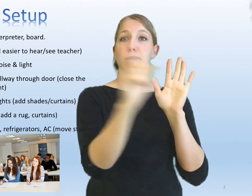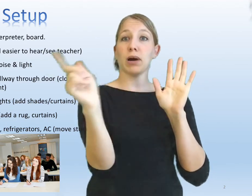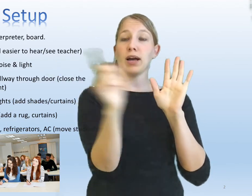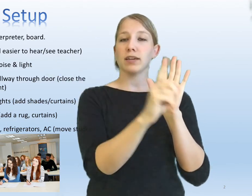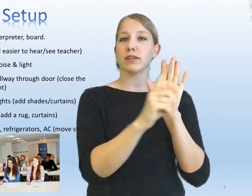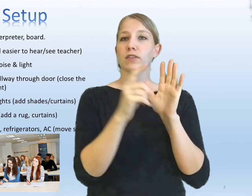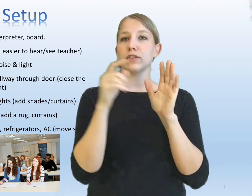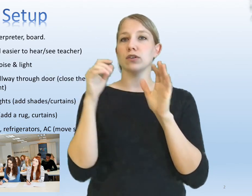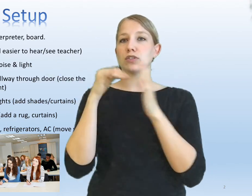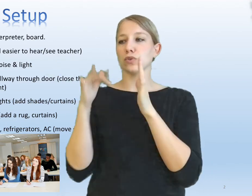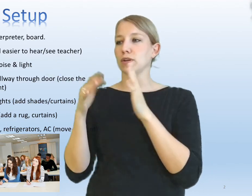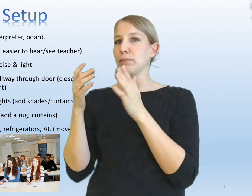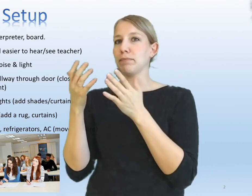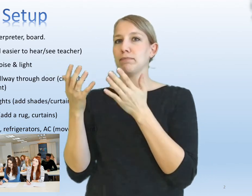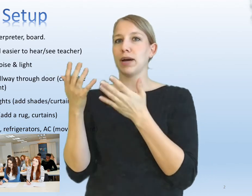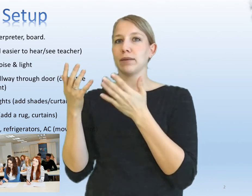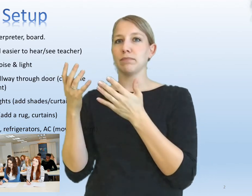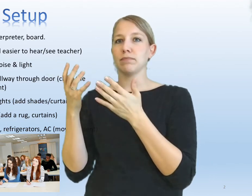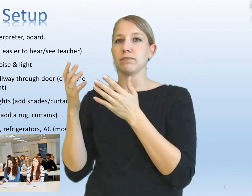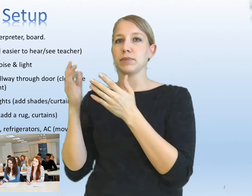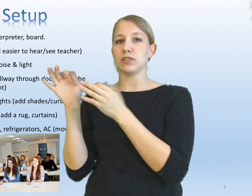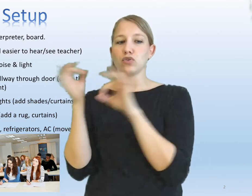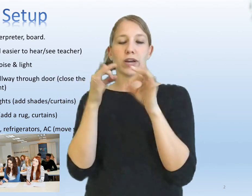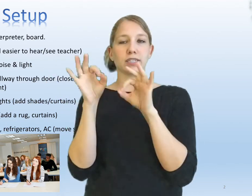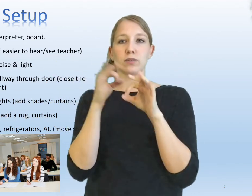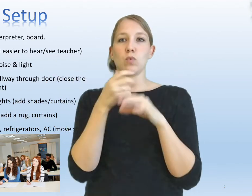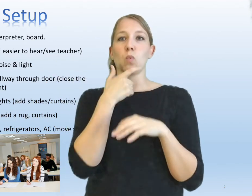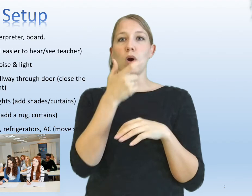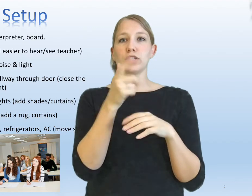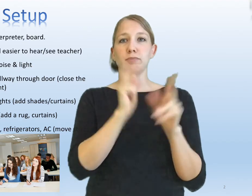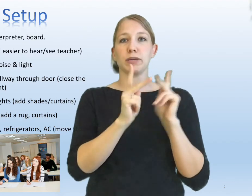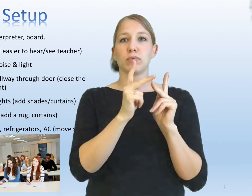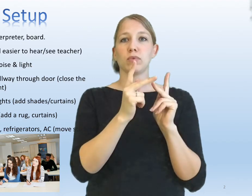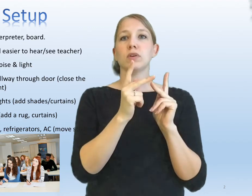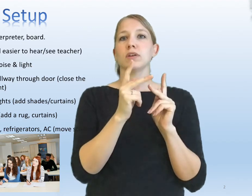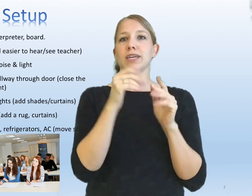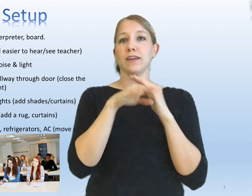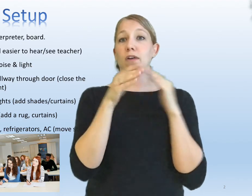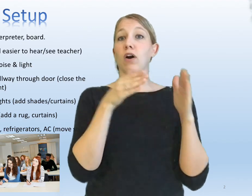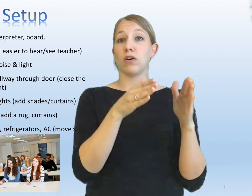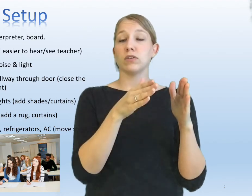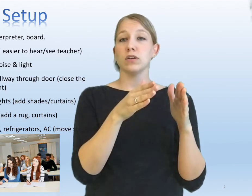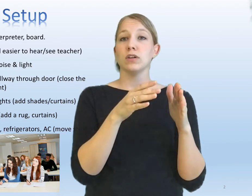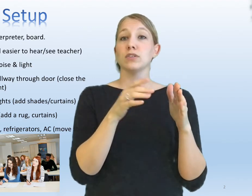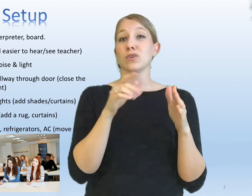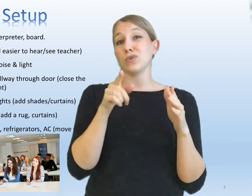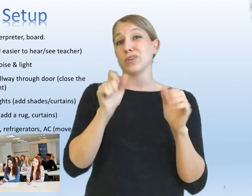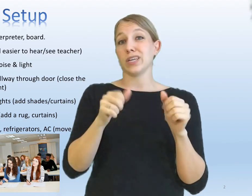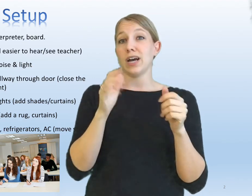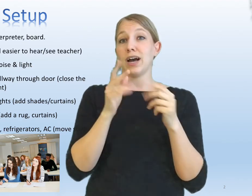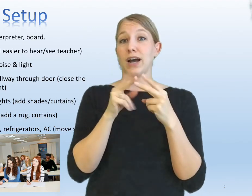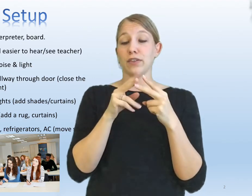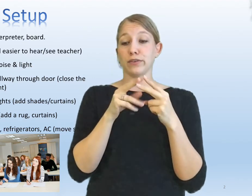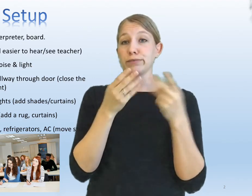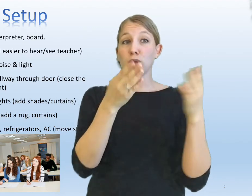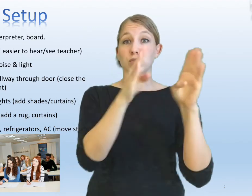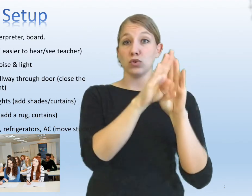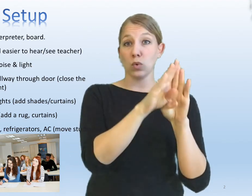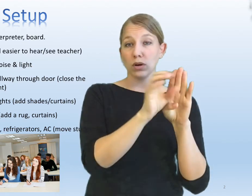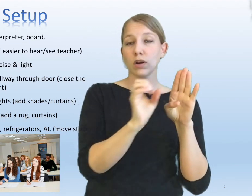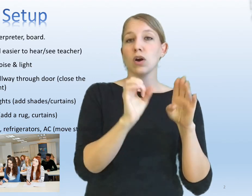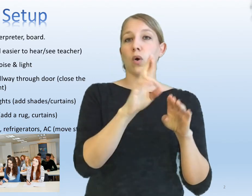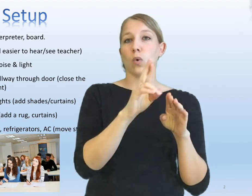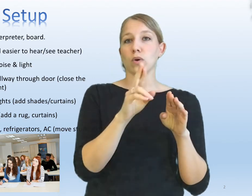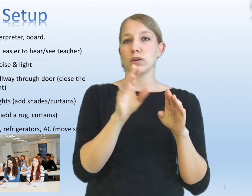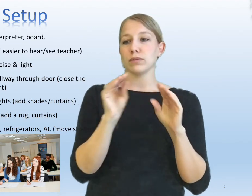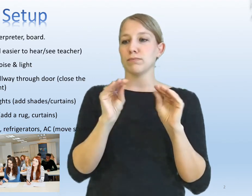passing by, the student might be distracted watching people in the hall. So you can either close